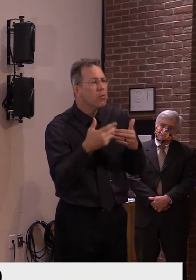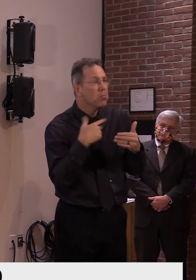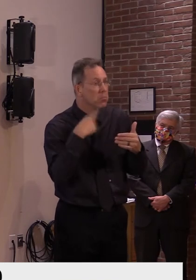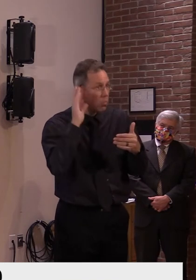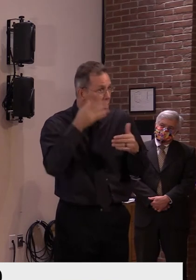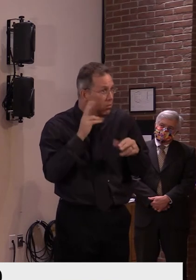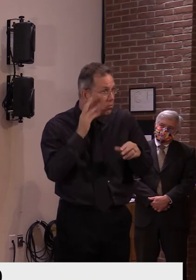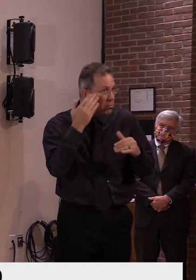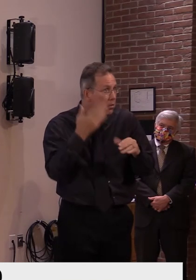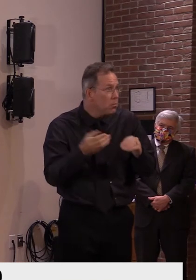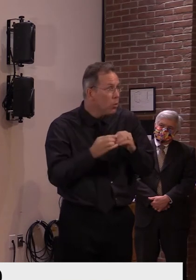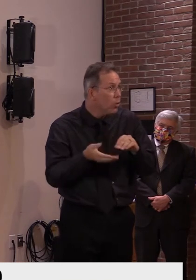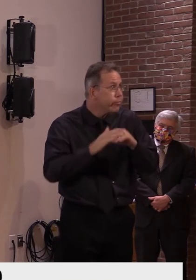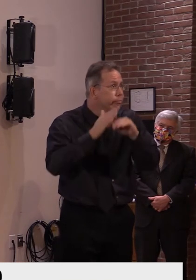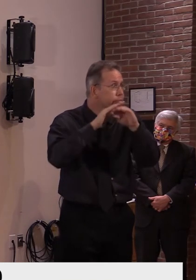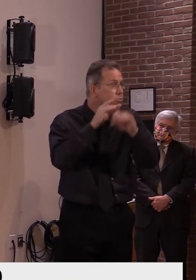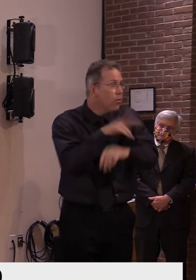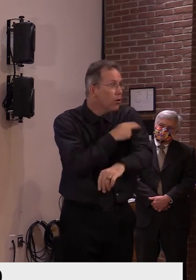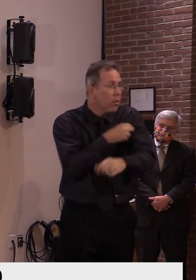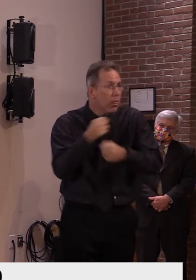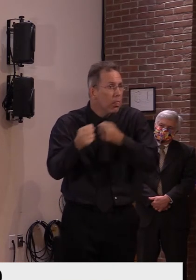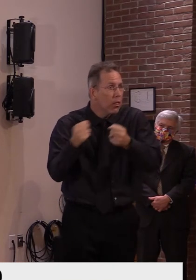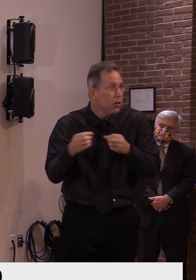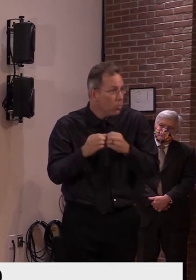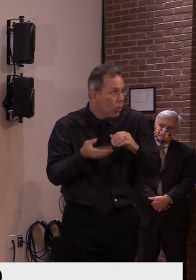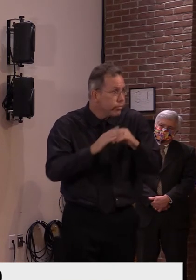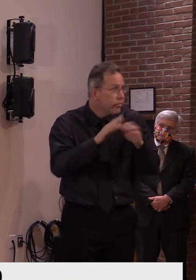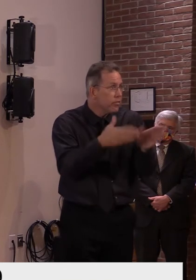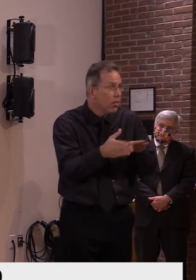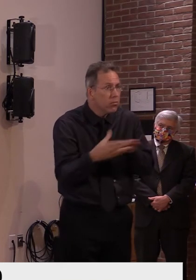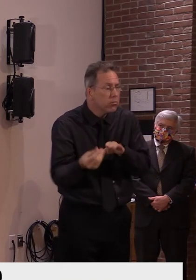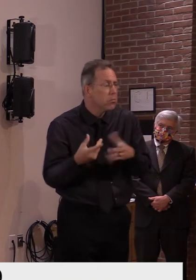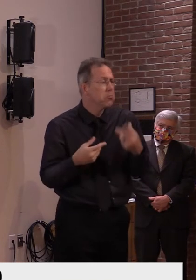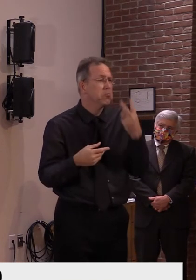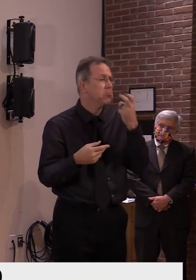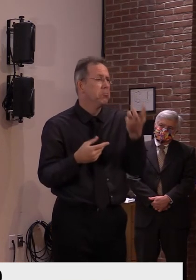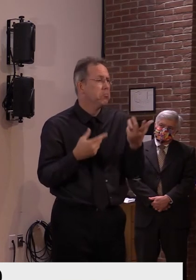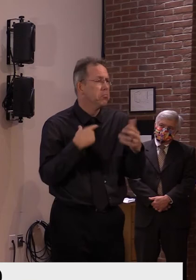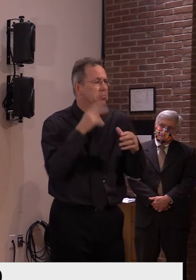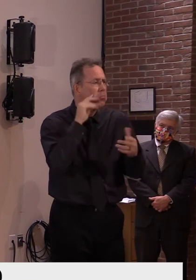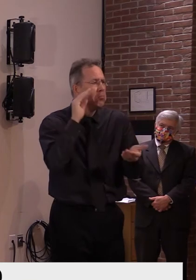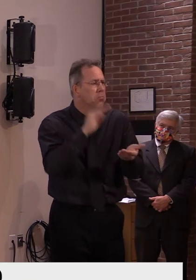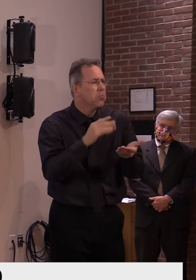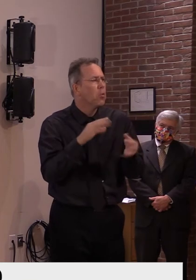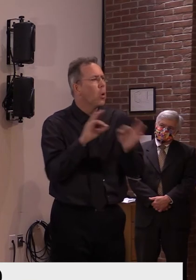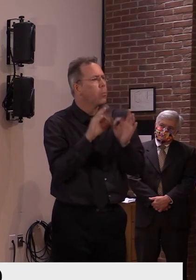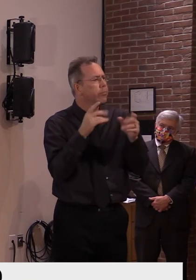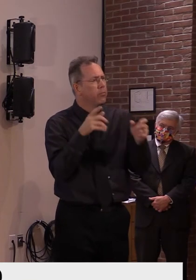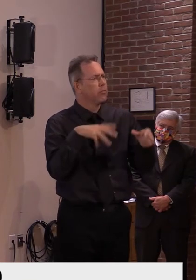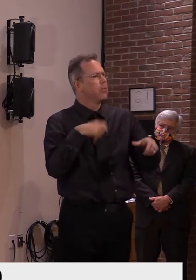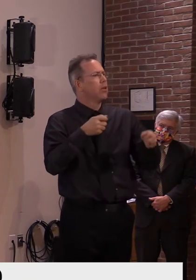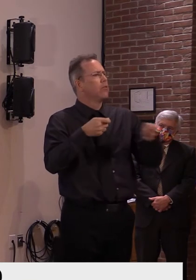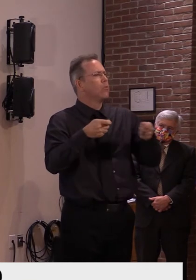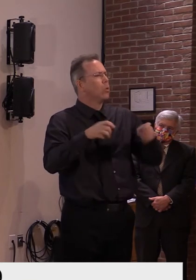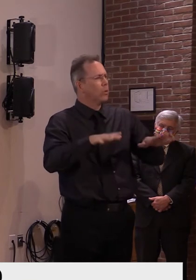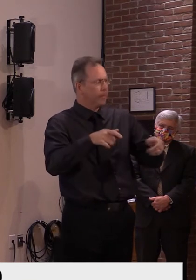forecast is, but we anticipate that, you know, we will get this, um, under control before we have those kinds of issues.